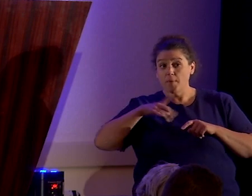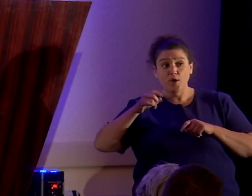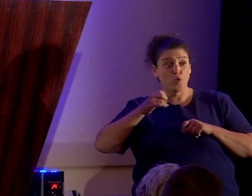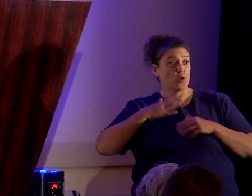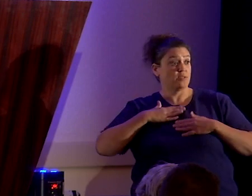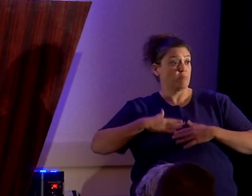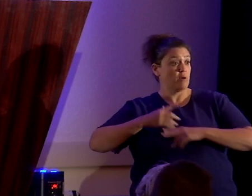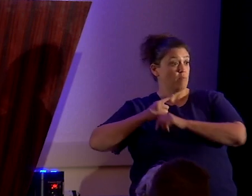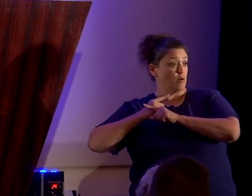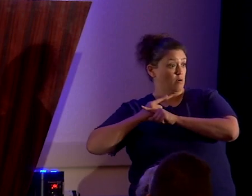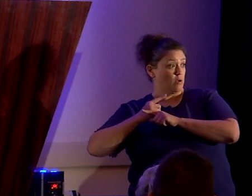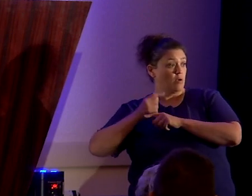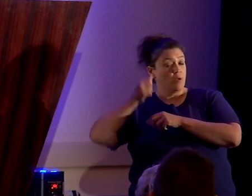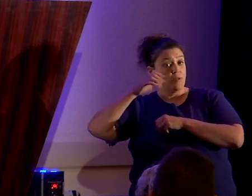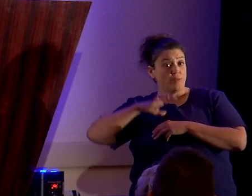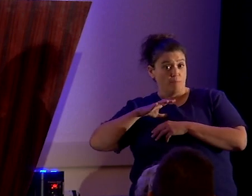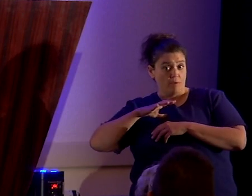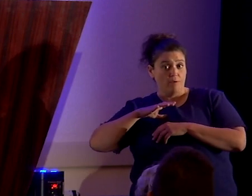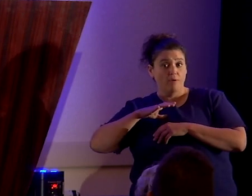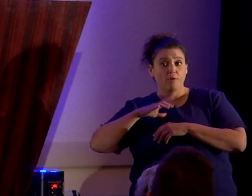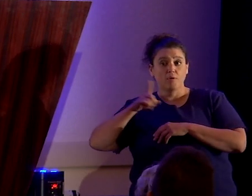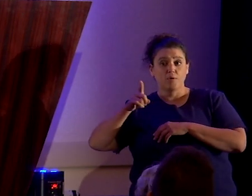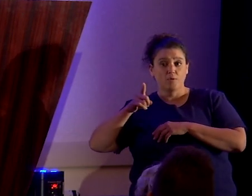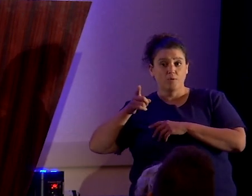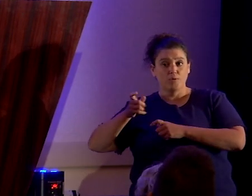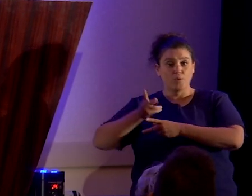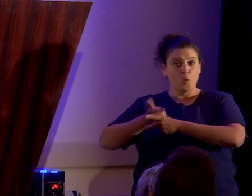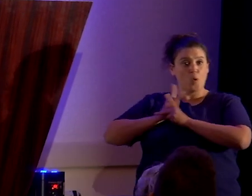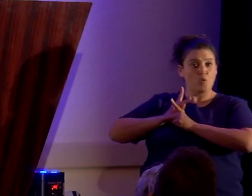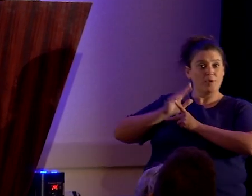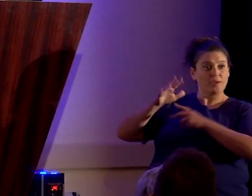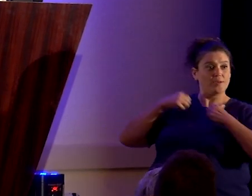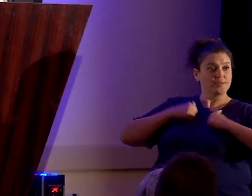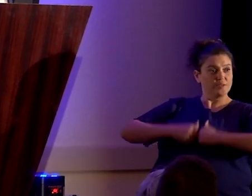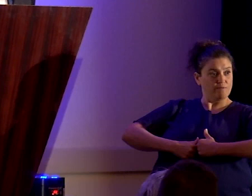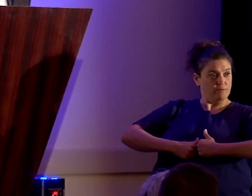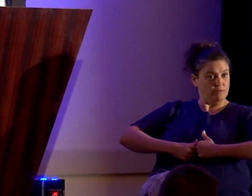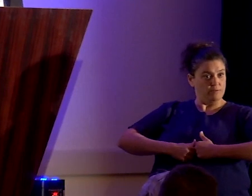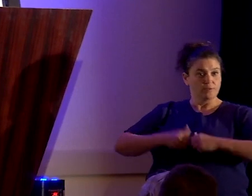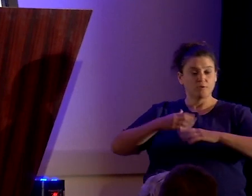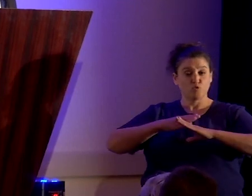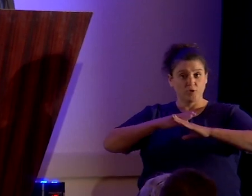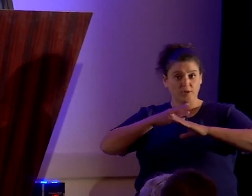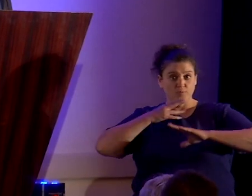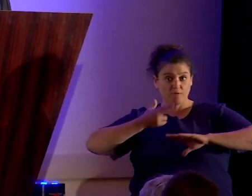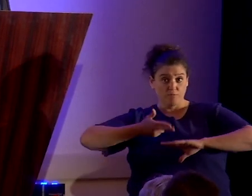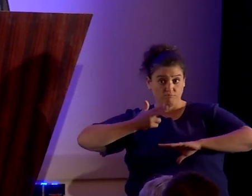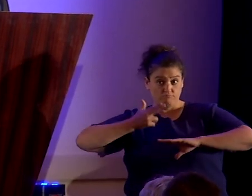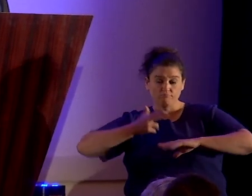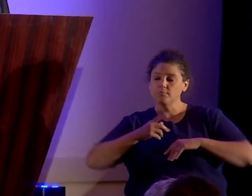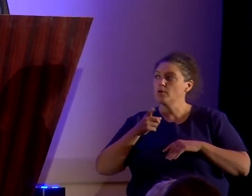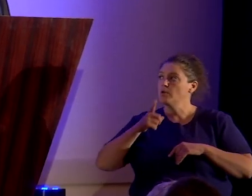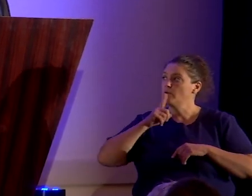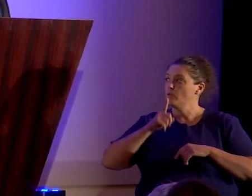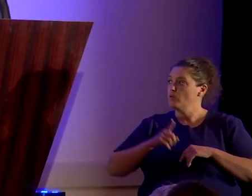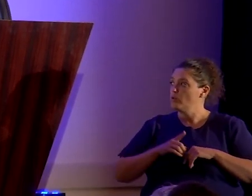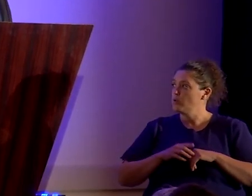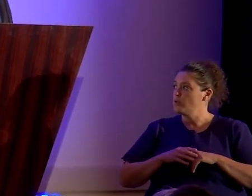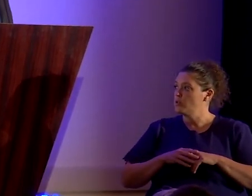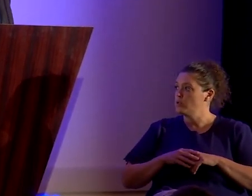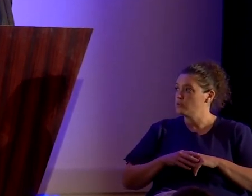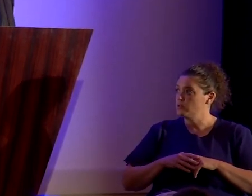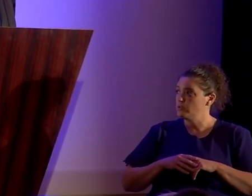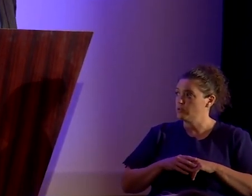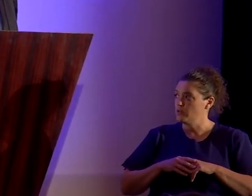the man who loaned me his bulletproof vest, was Richard Andrews, who